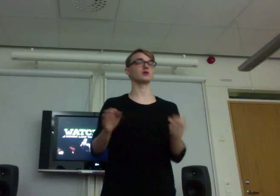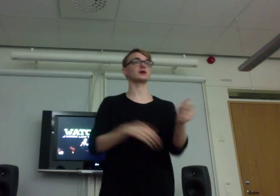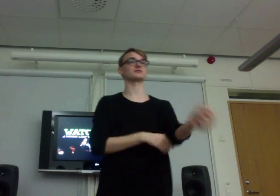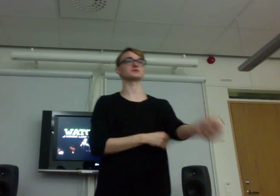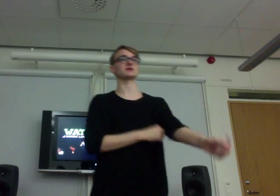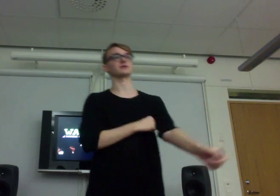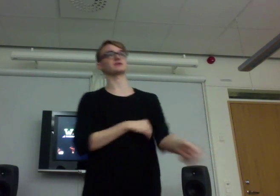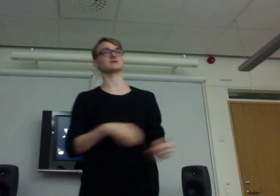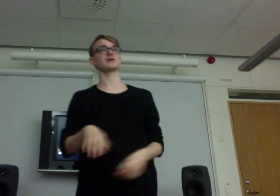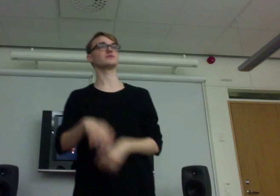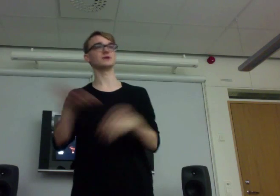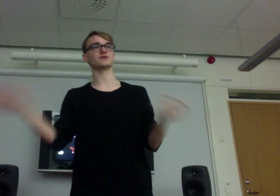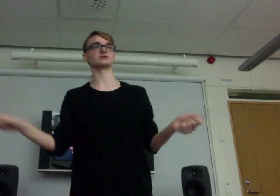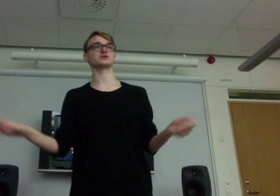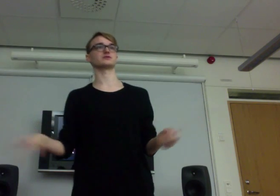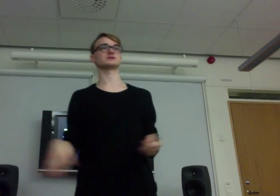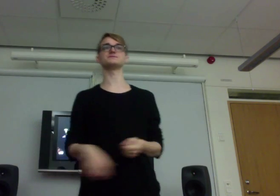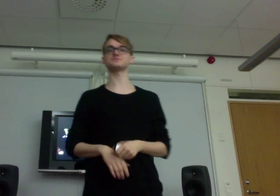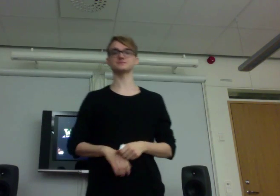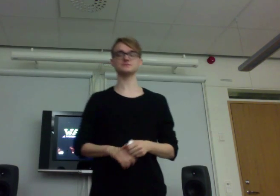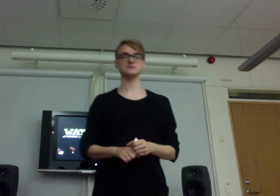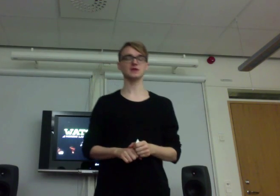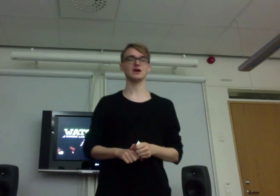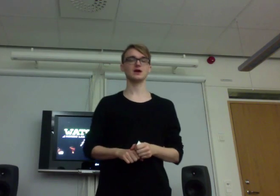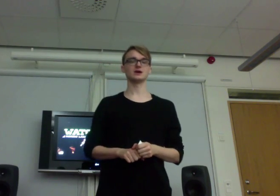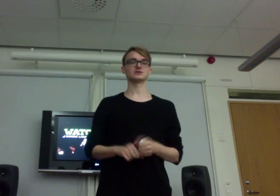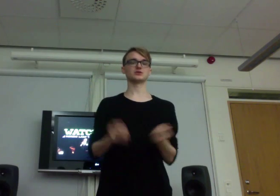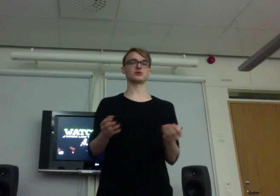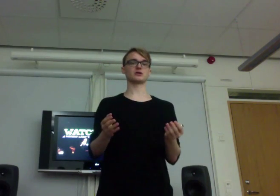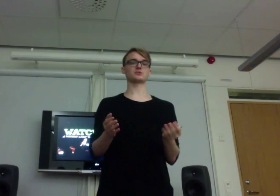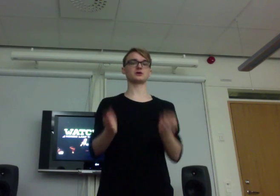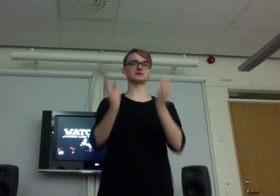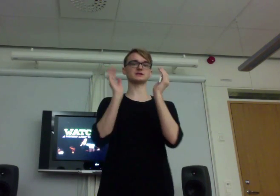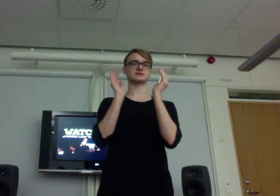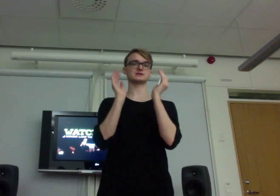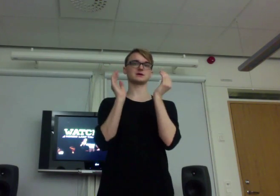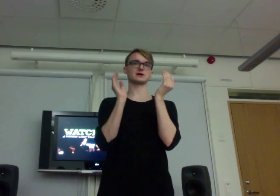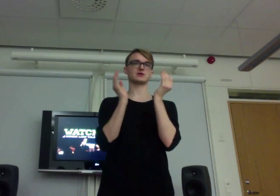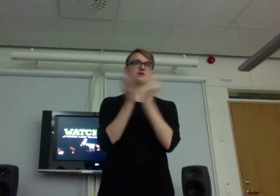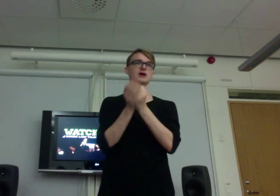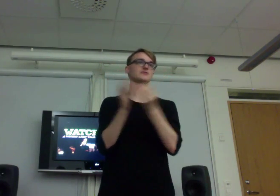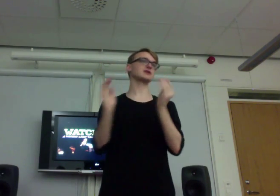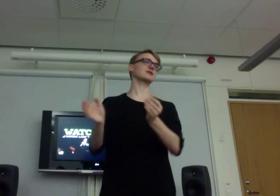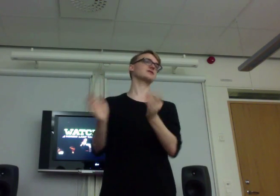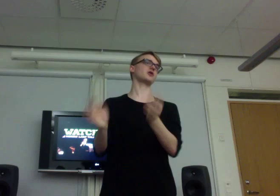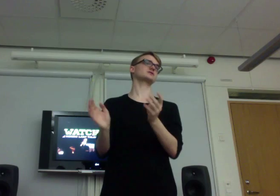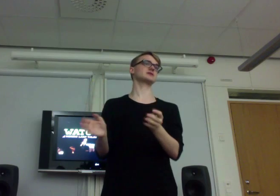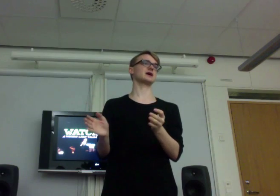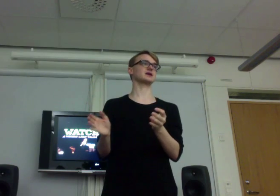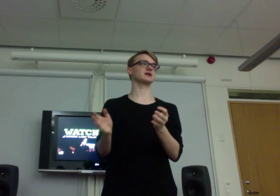countries I think you have different genres. So Nordic LARP talks is kind of TED talk style speeches.